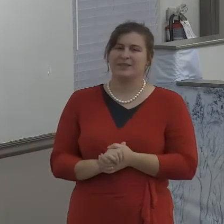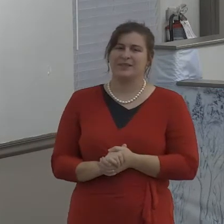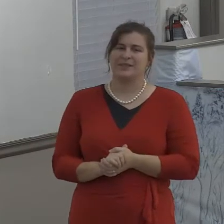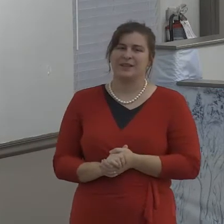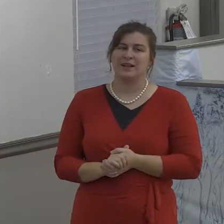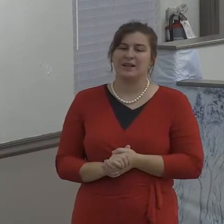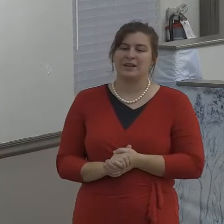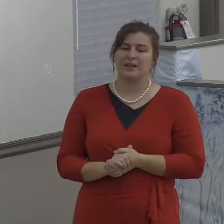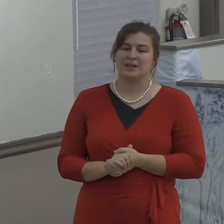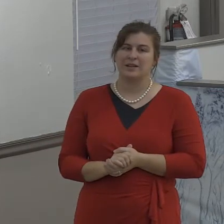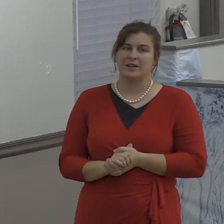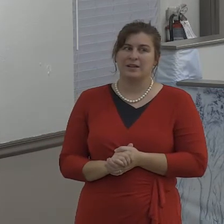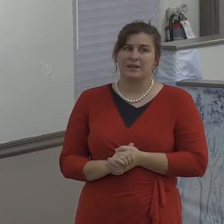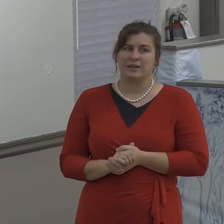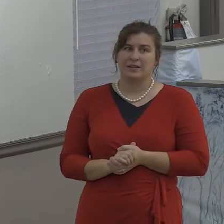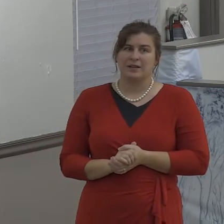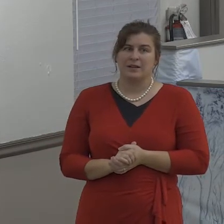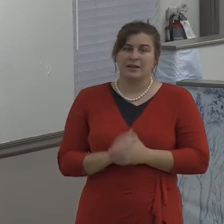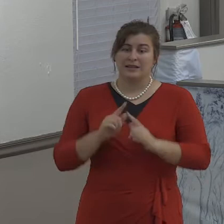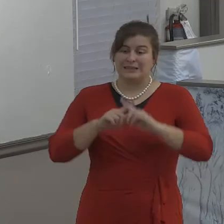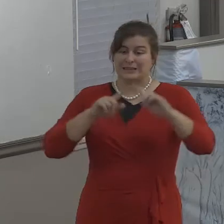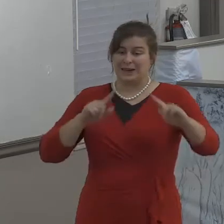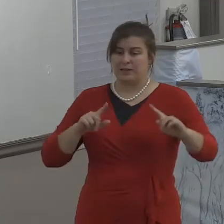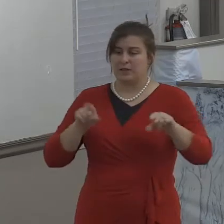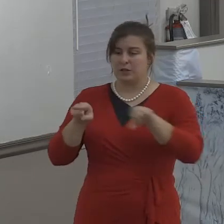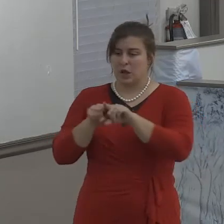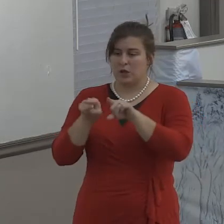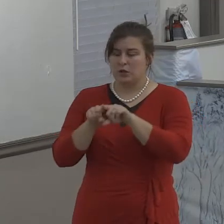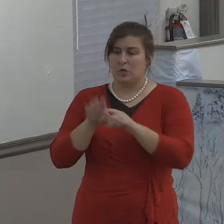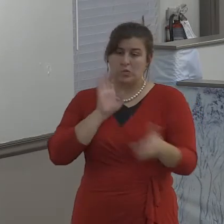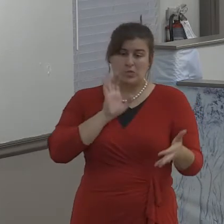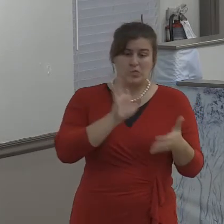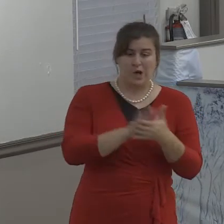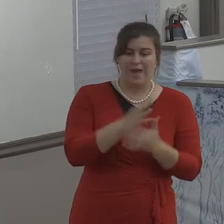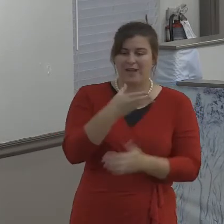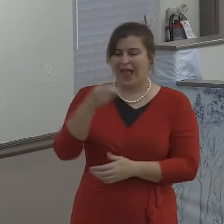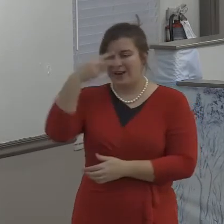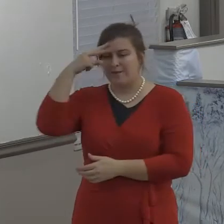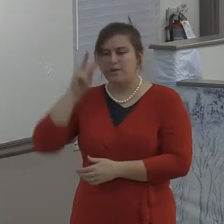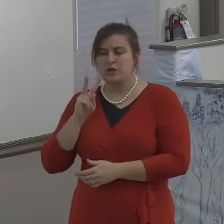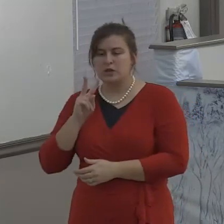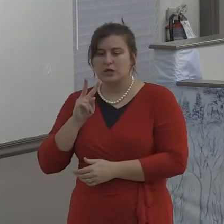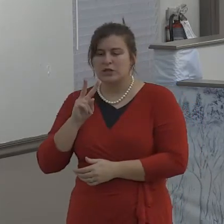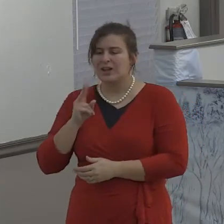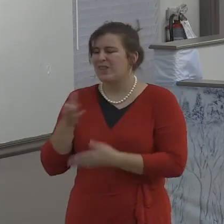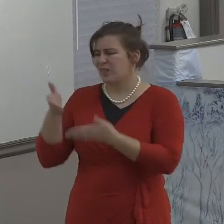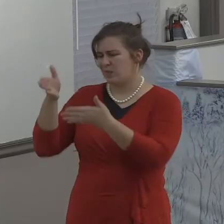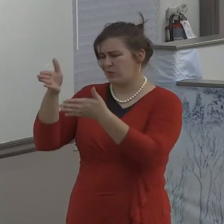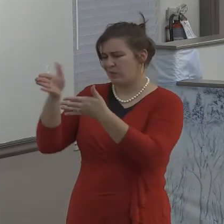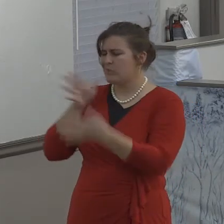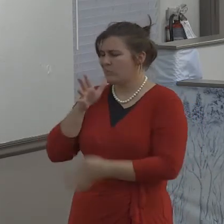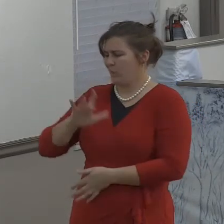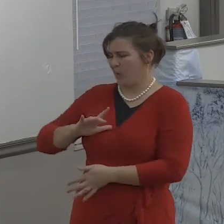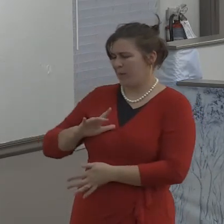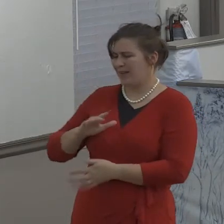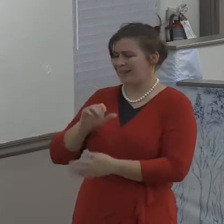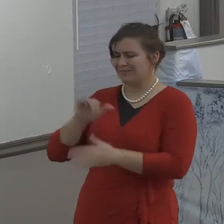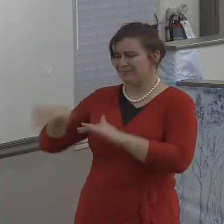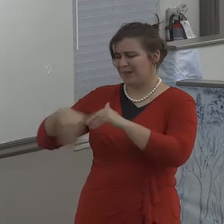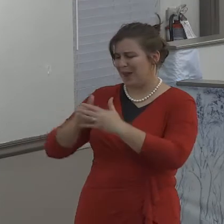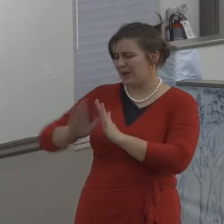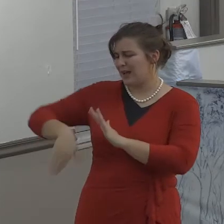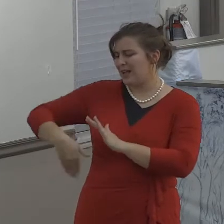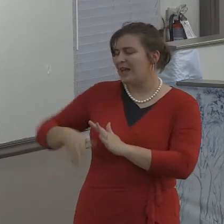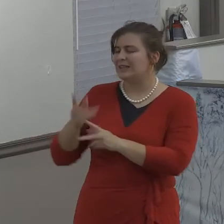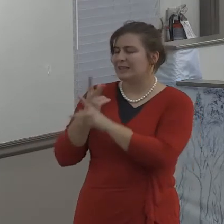So it's about pleasing the wife and it's about pleasing the husband. And too often, too often in the day